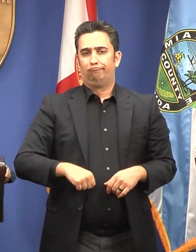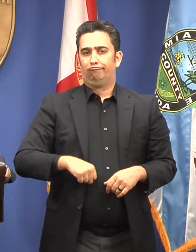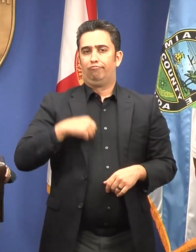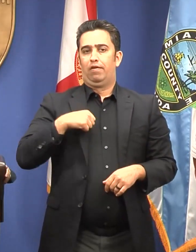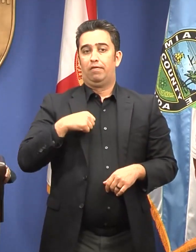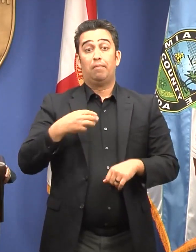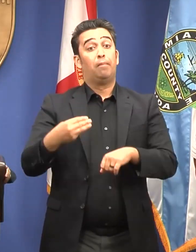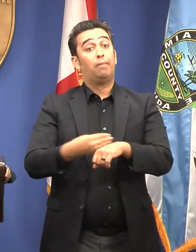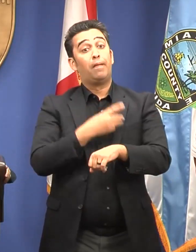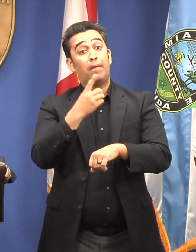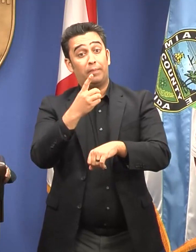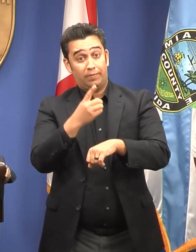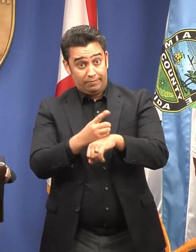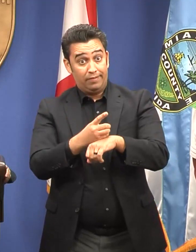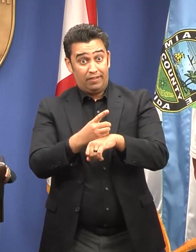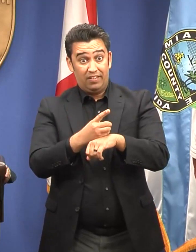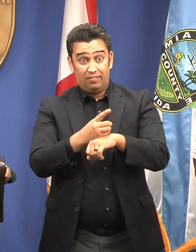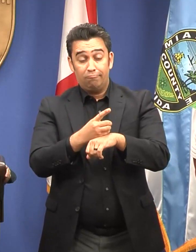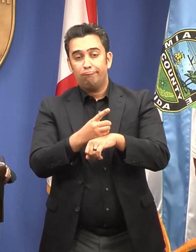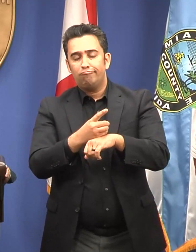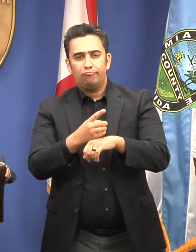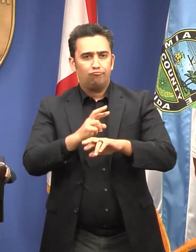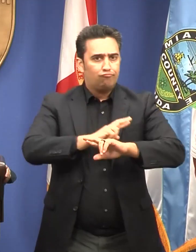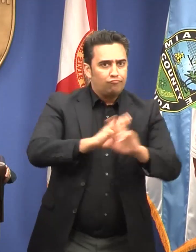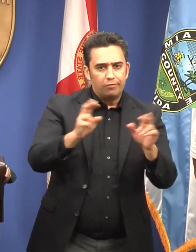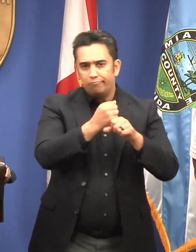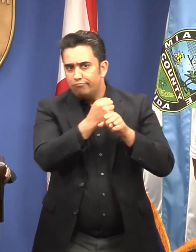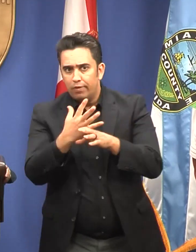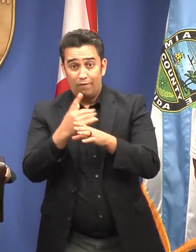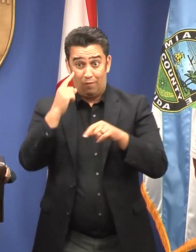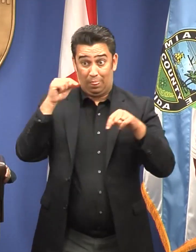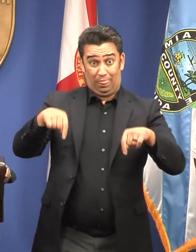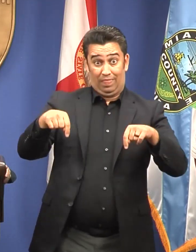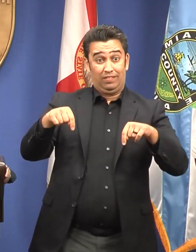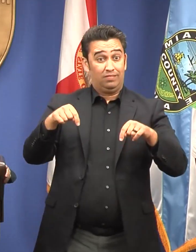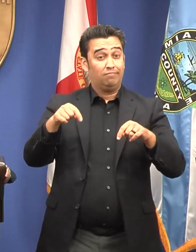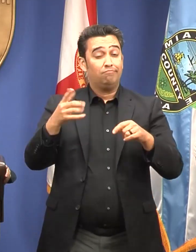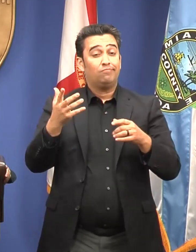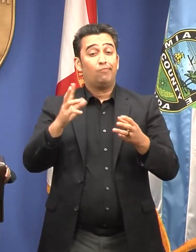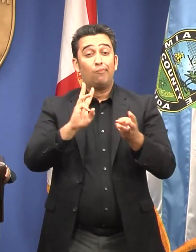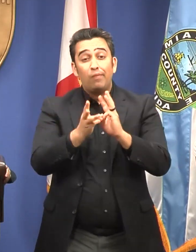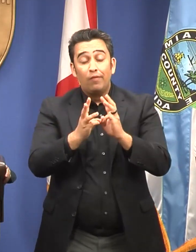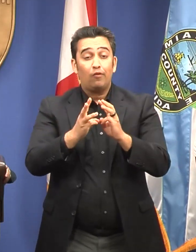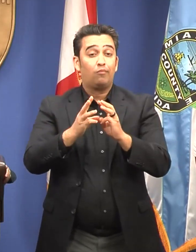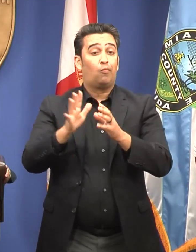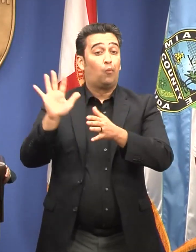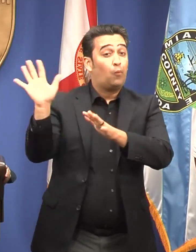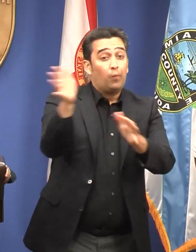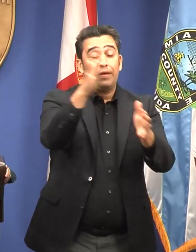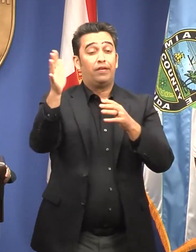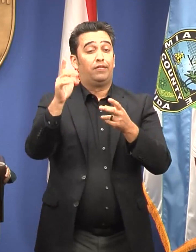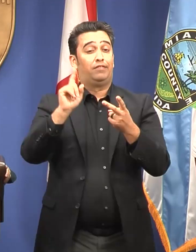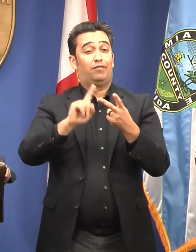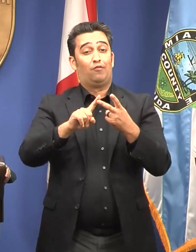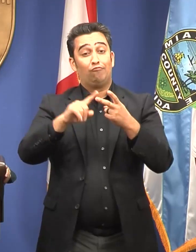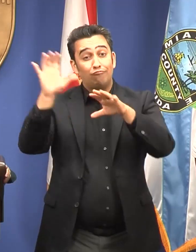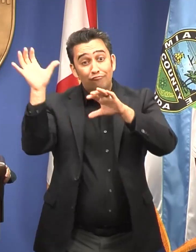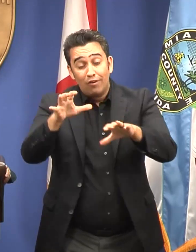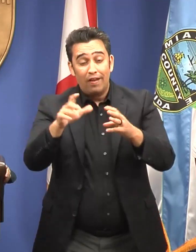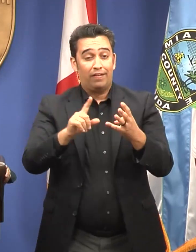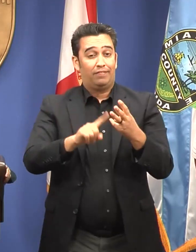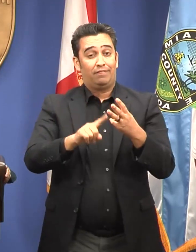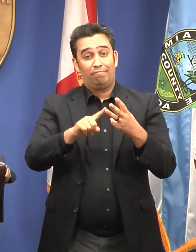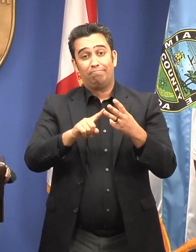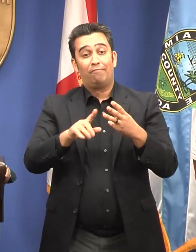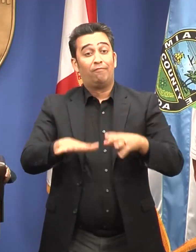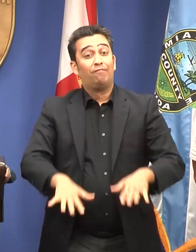Miami-Dade County has taken to prepare for this inclement weather. That includes wind, rain, and flooding, and much of which already began yesterday.